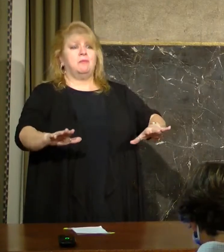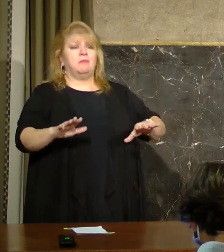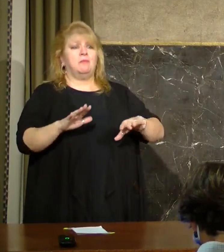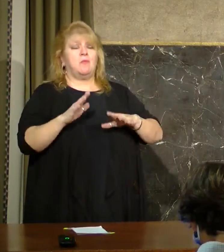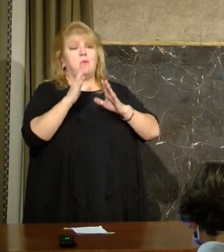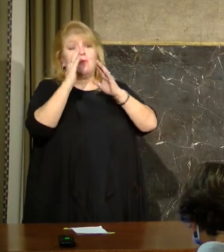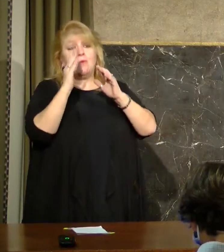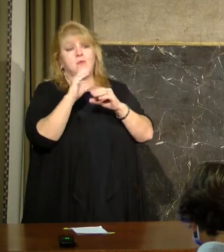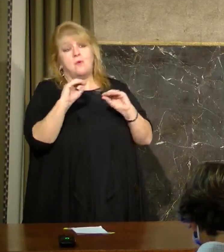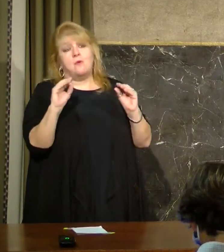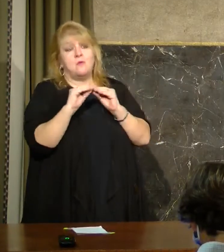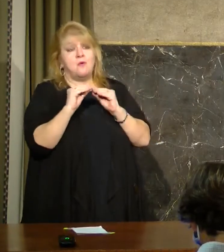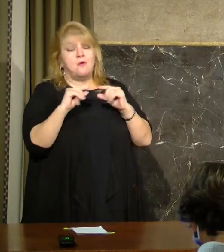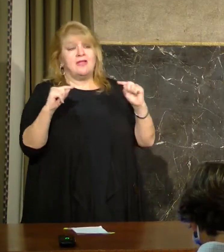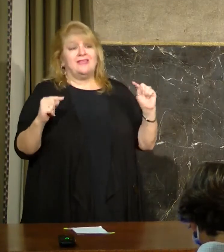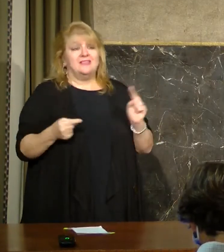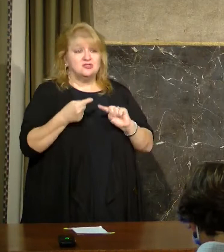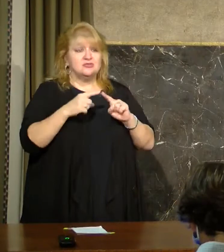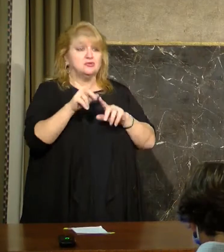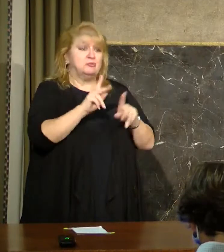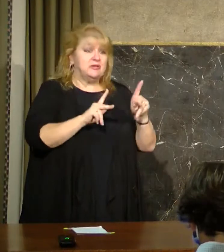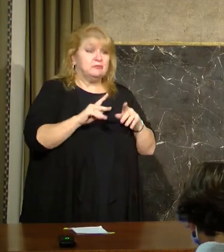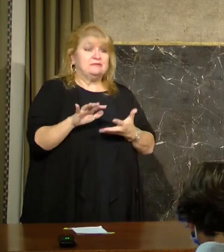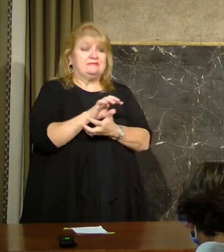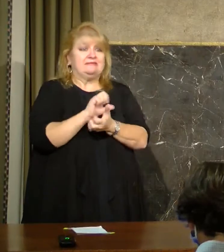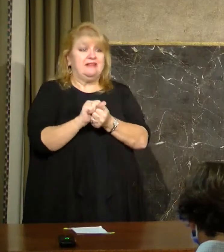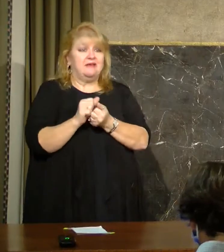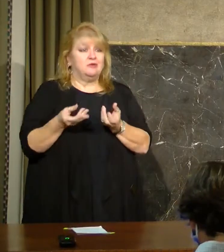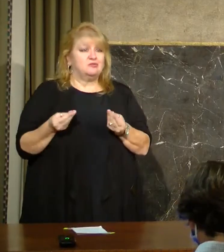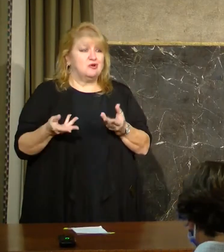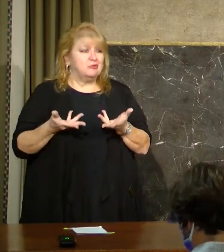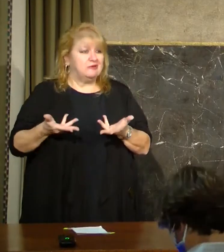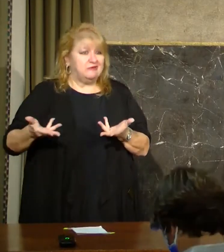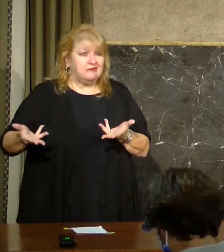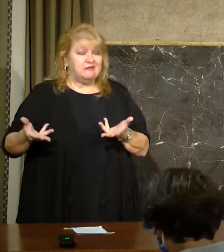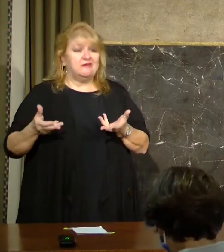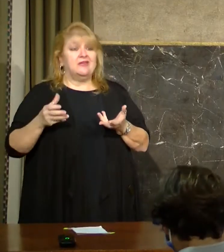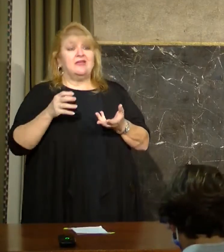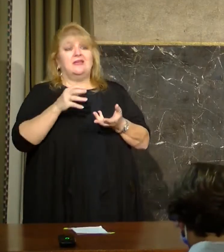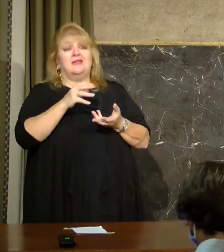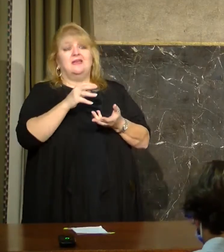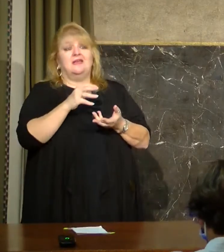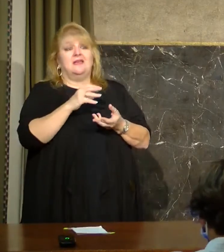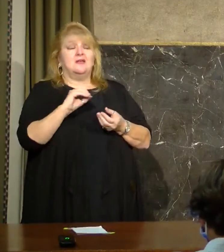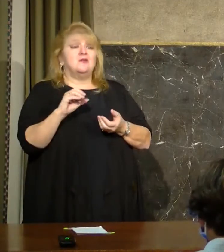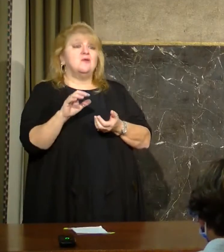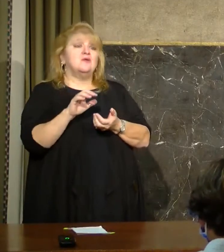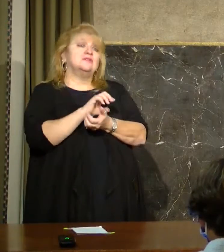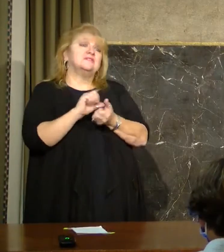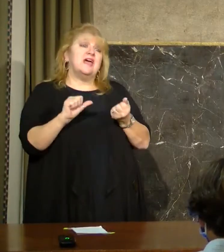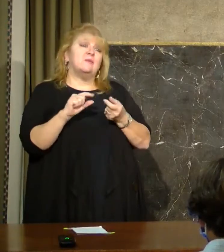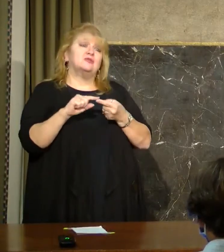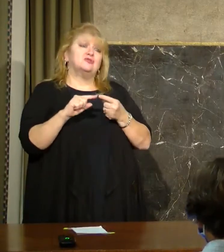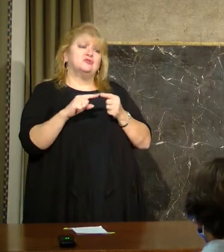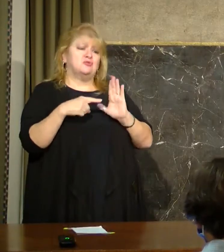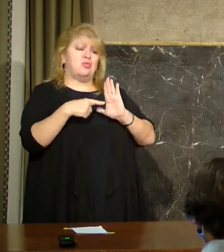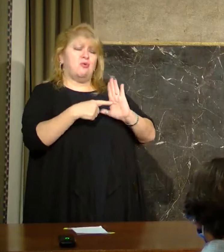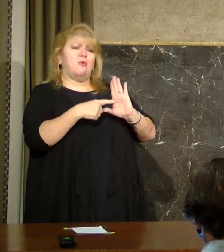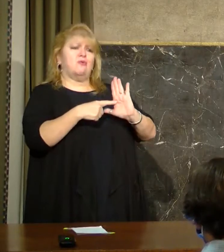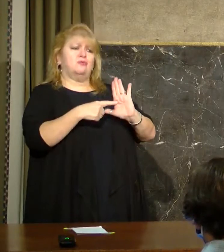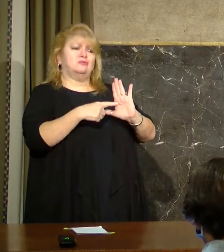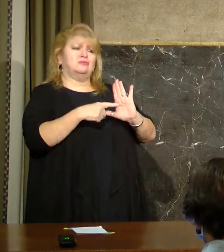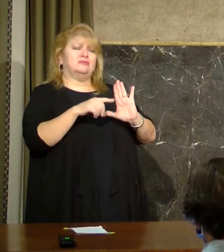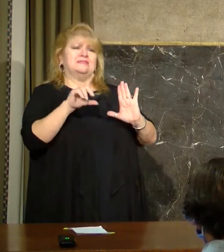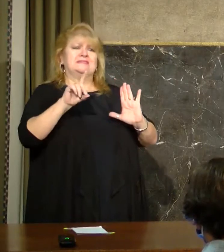to people. and damage to property or any damage to the core institutions of democracy that we